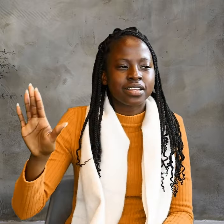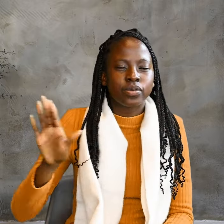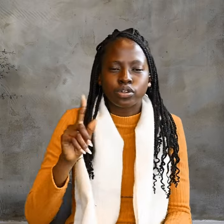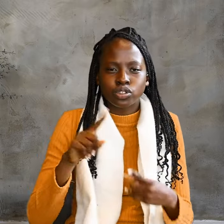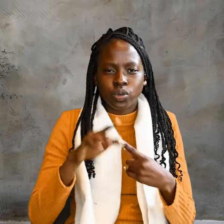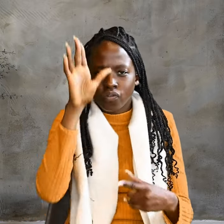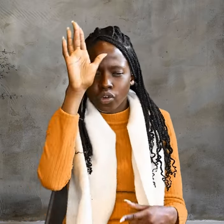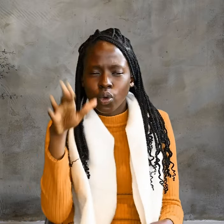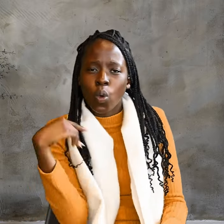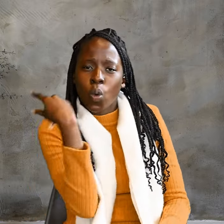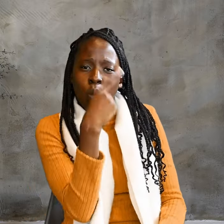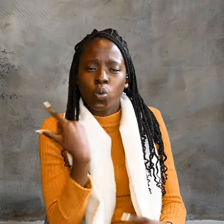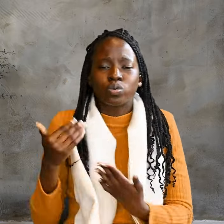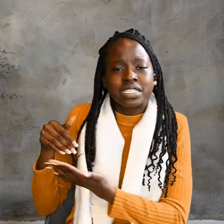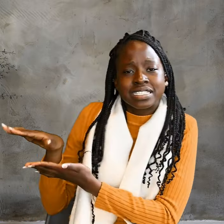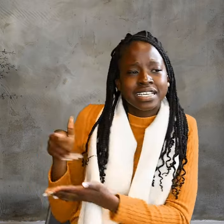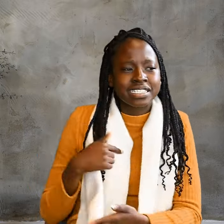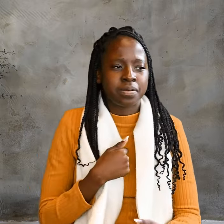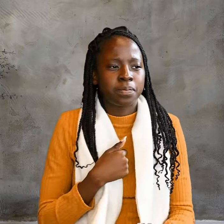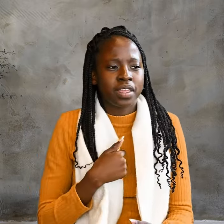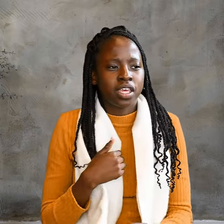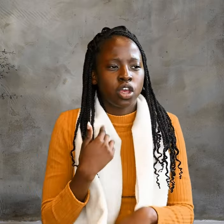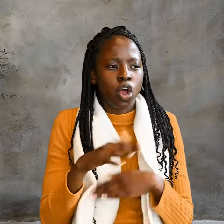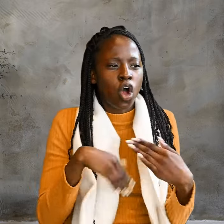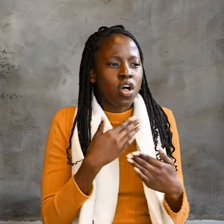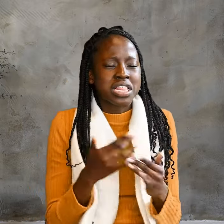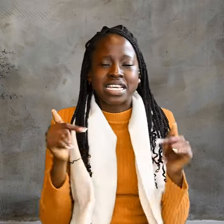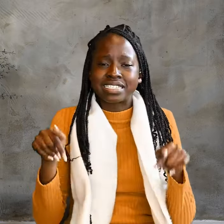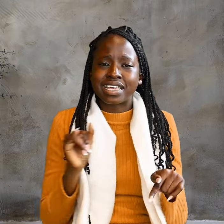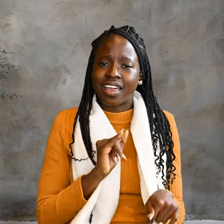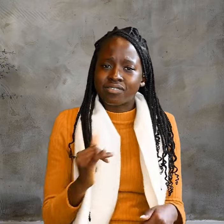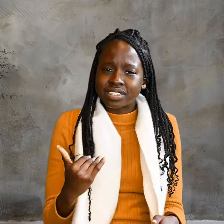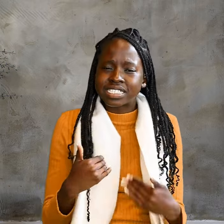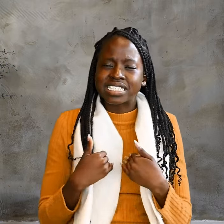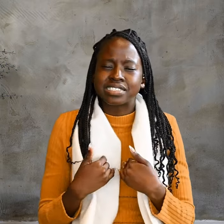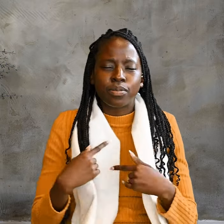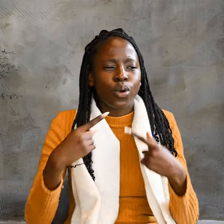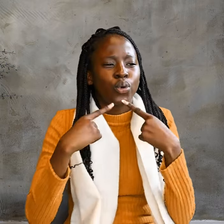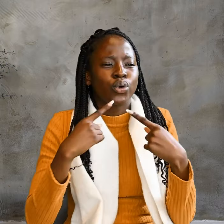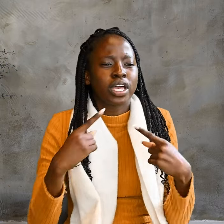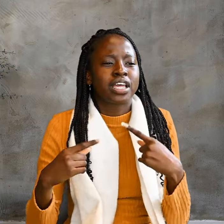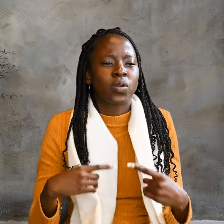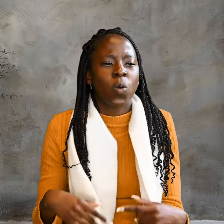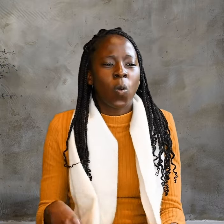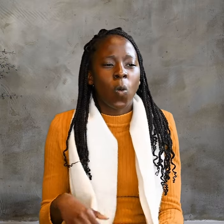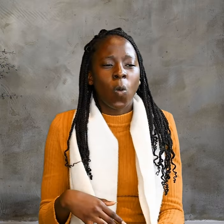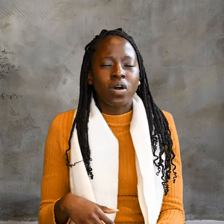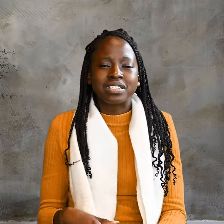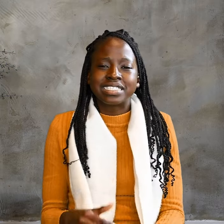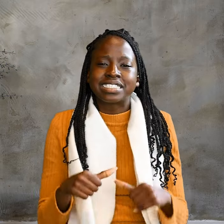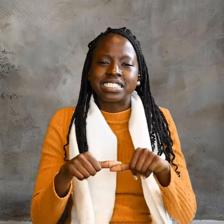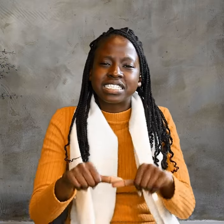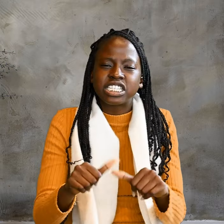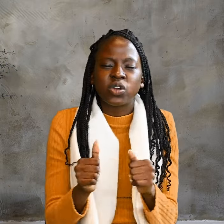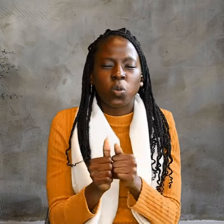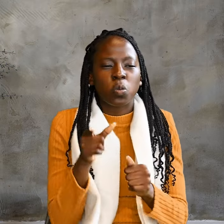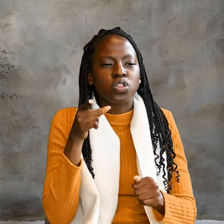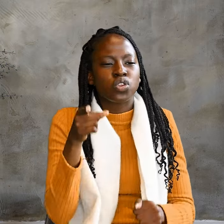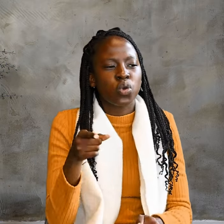Father who sent me. All this I have spoken while still with you. But the Advocate,